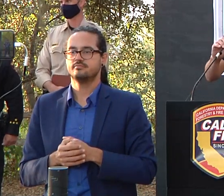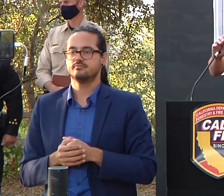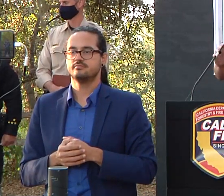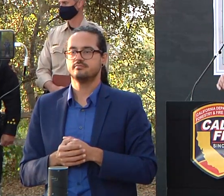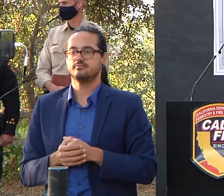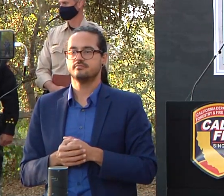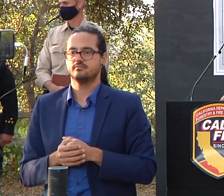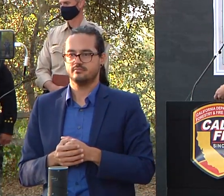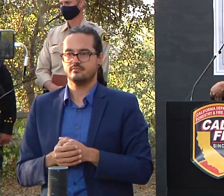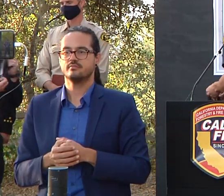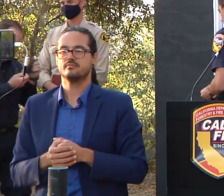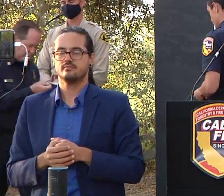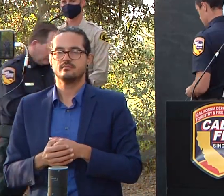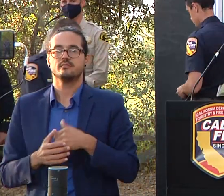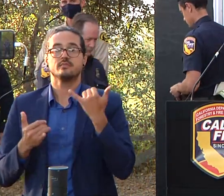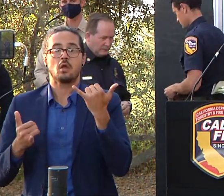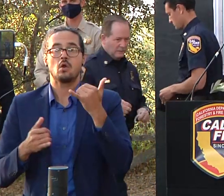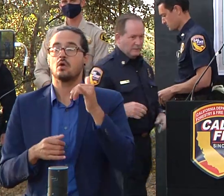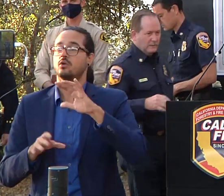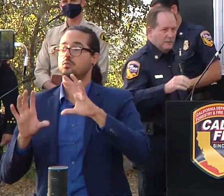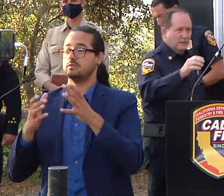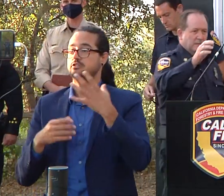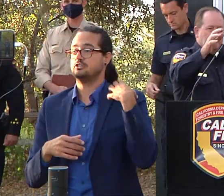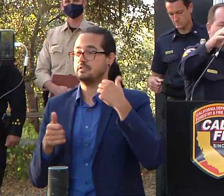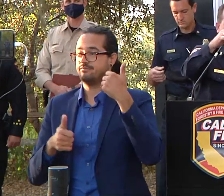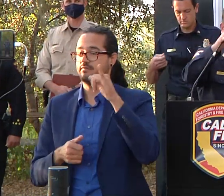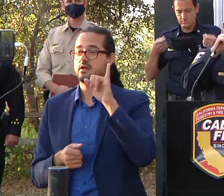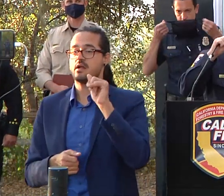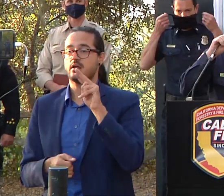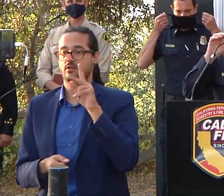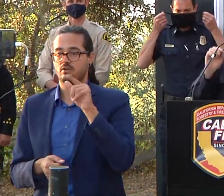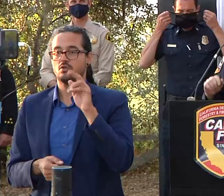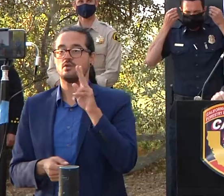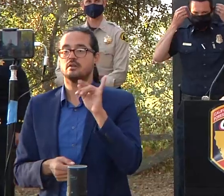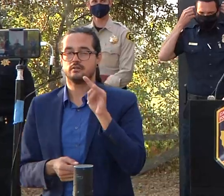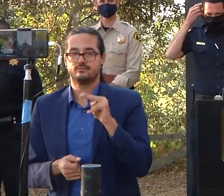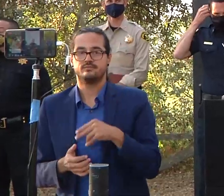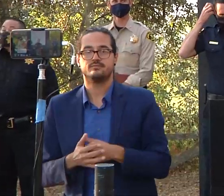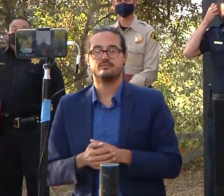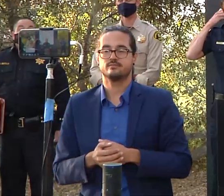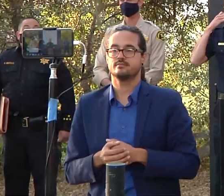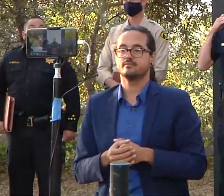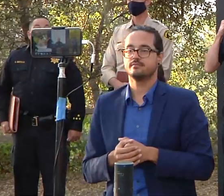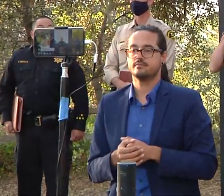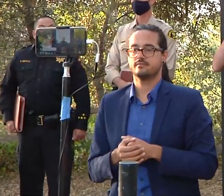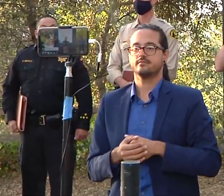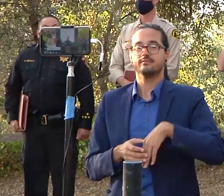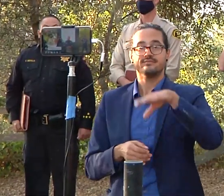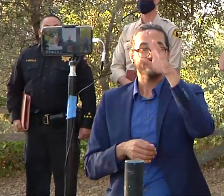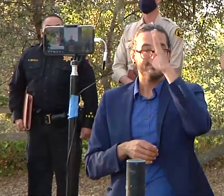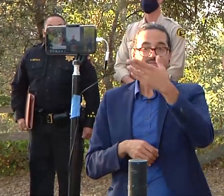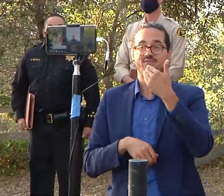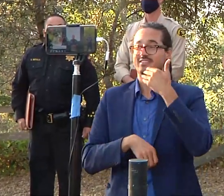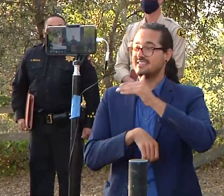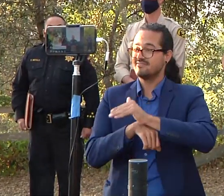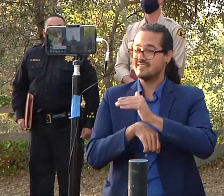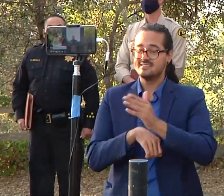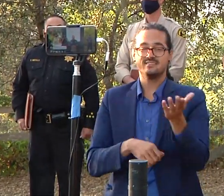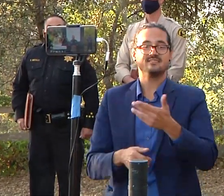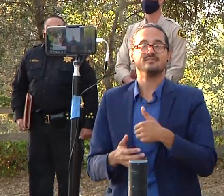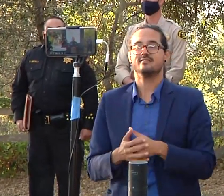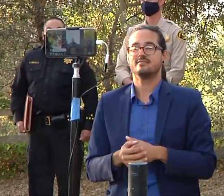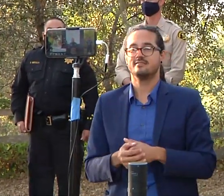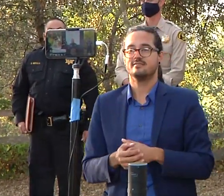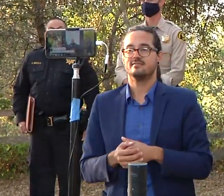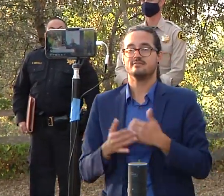good evening today is a good day